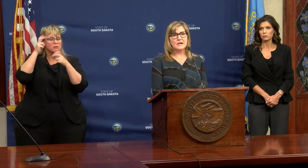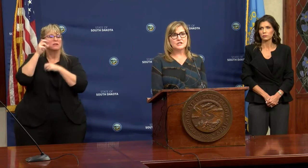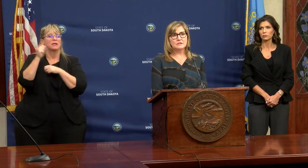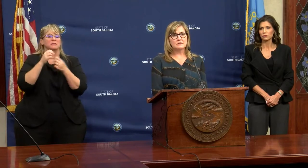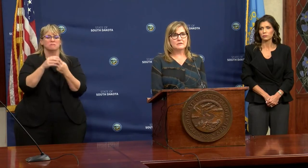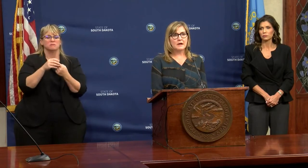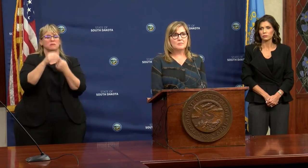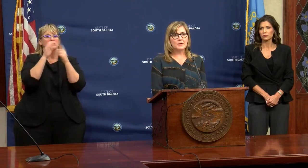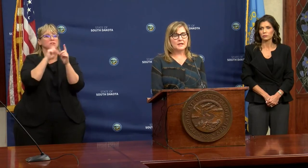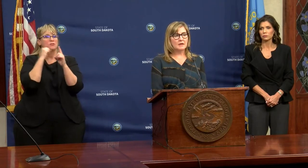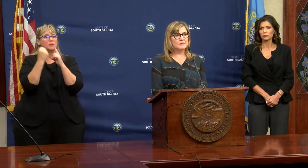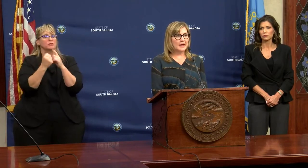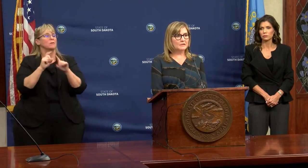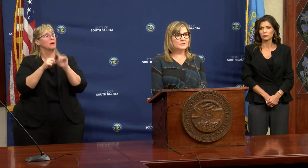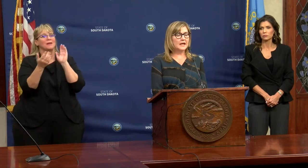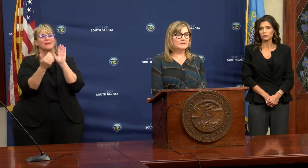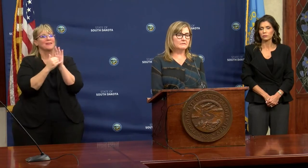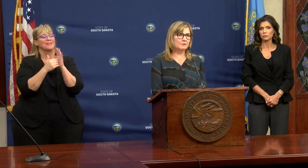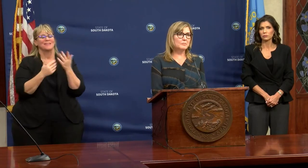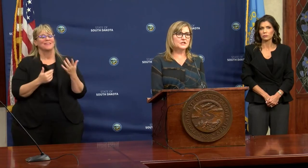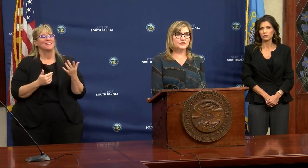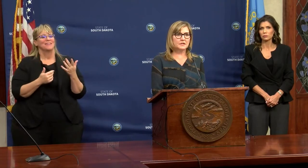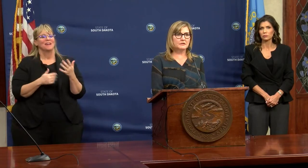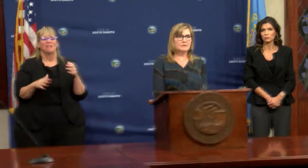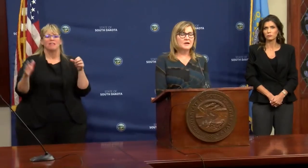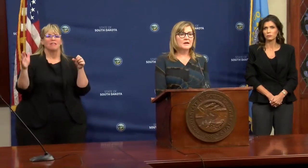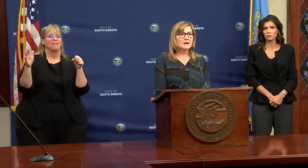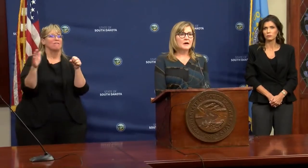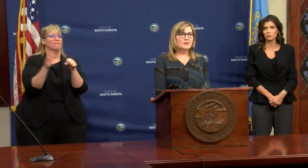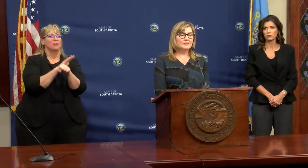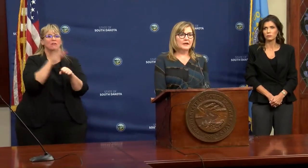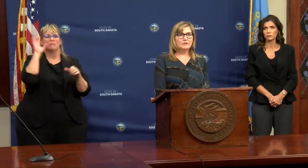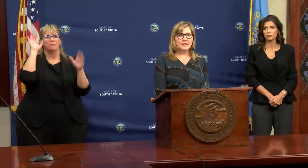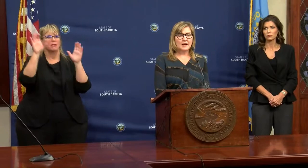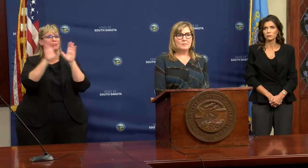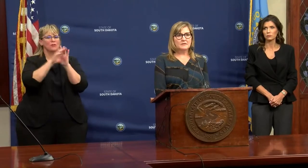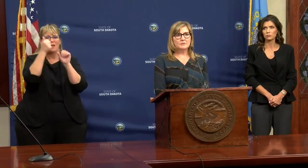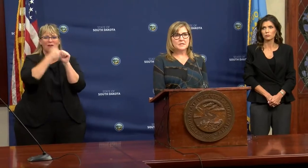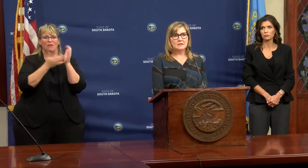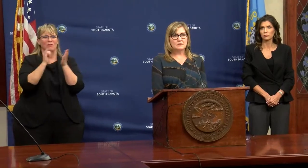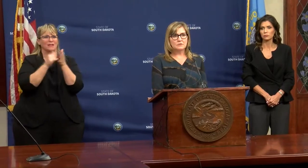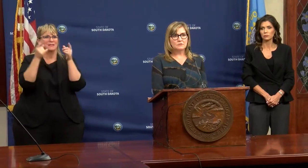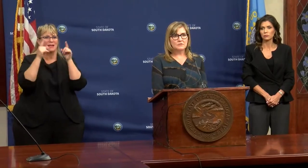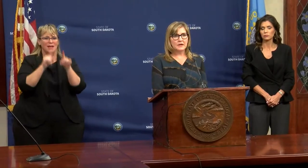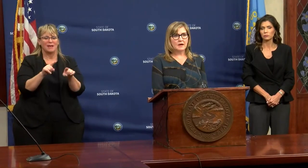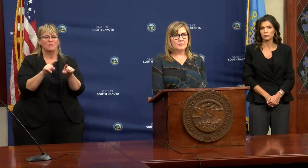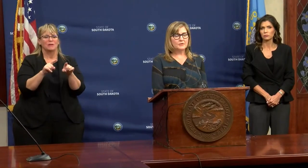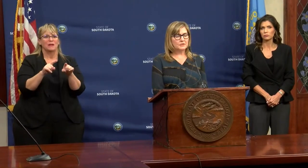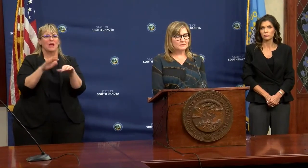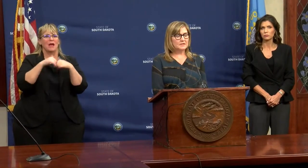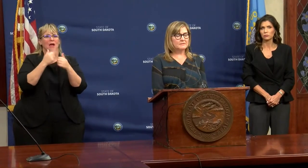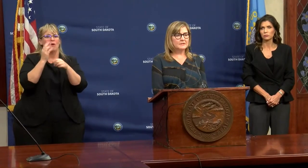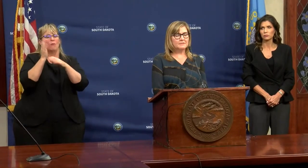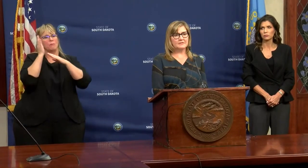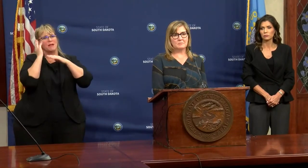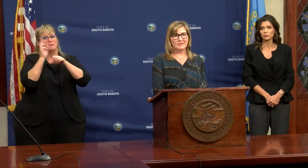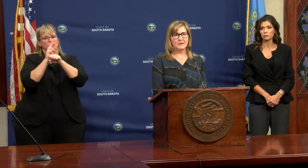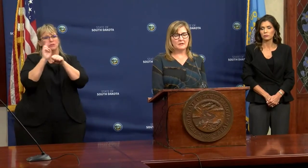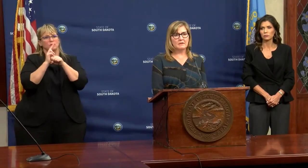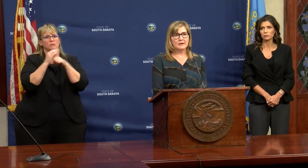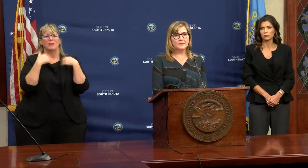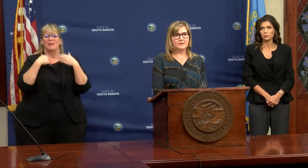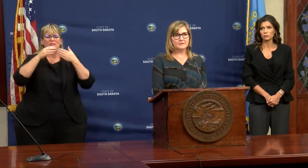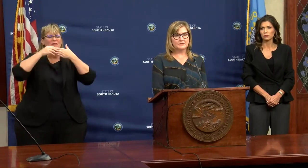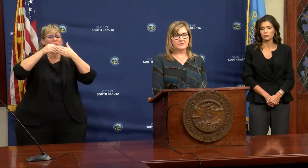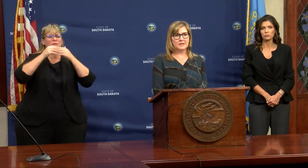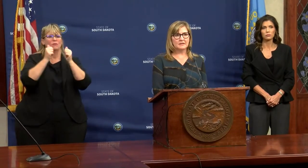certain situations. But again, we've got to look at the full picture here. We've got to look at how beds are being used. There's significant flexibility